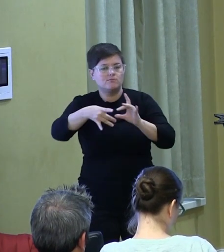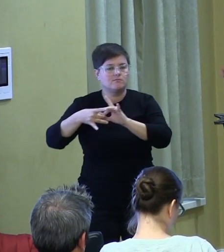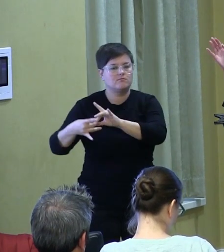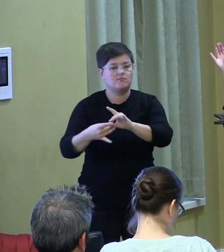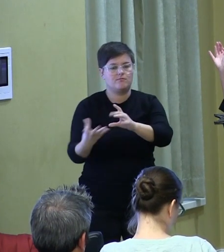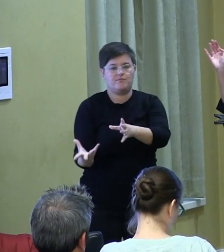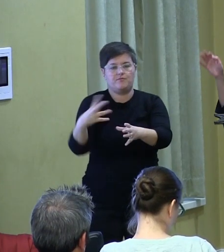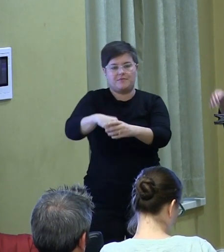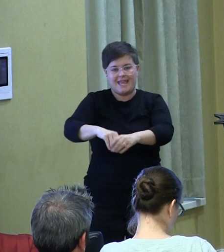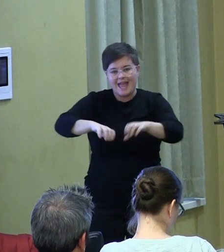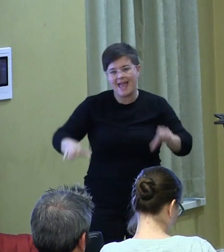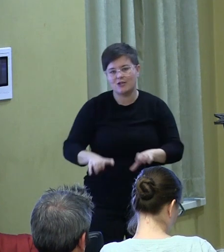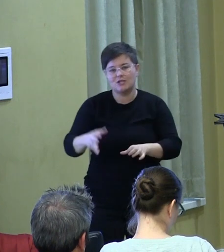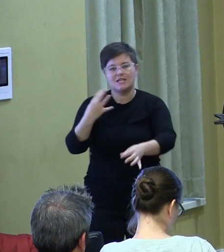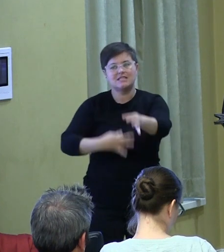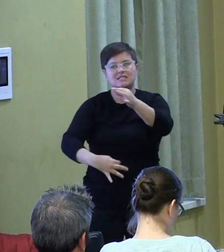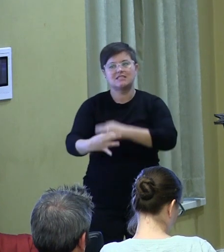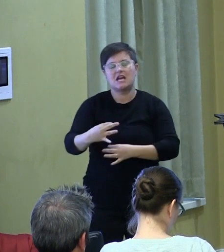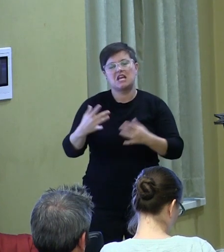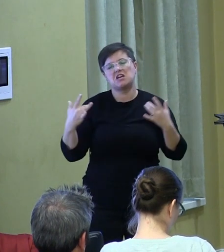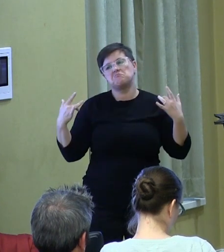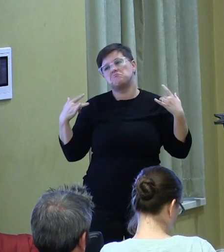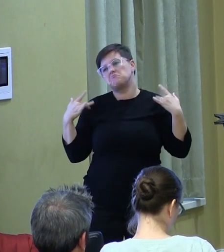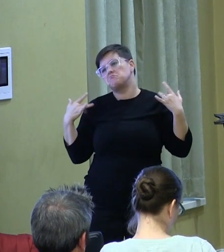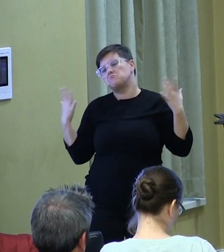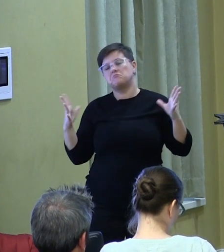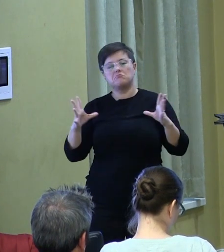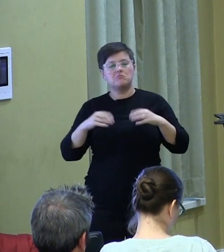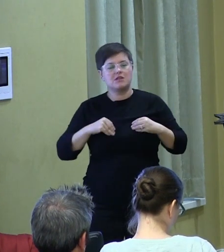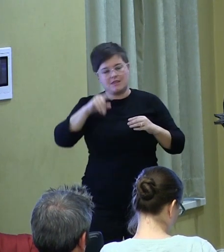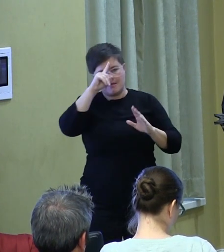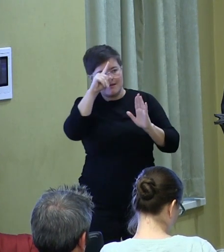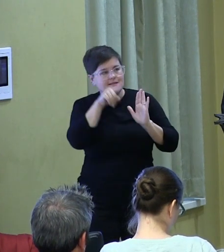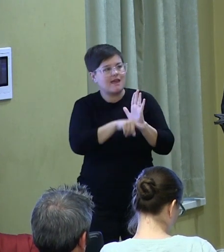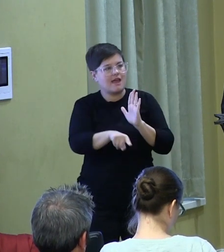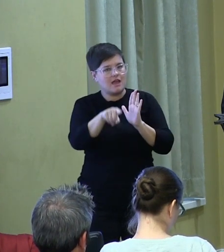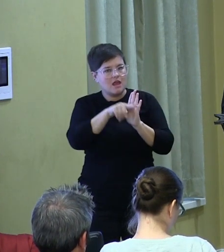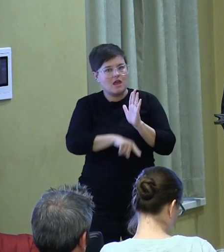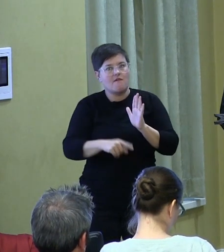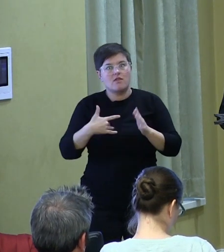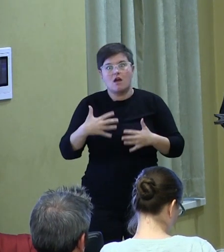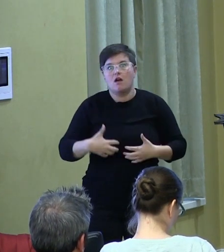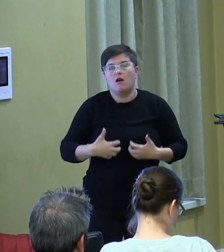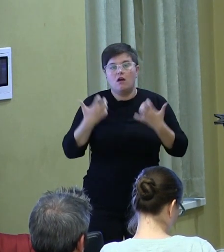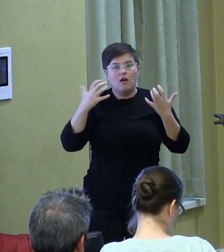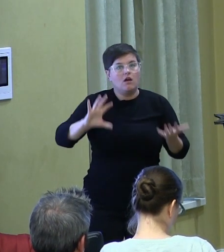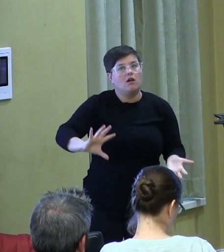action rather than just resigning oneself to the negativity and the paralysis of despair.